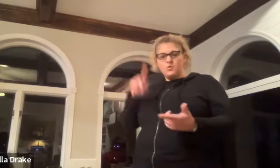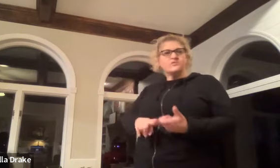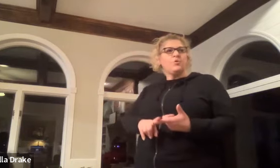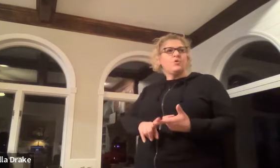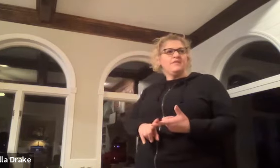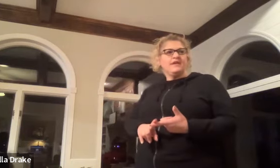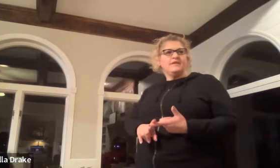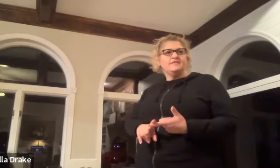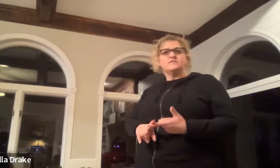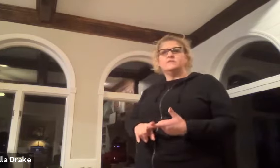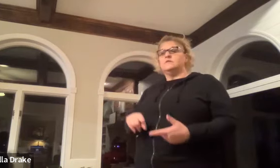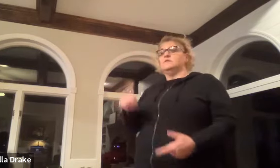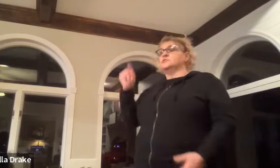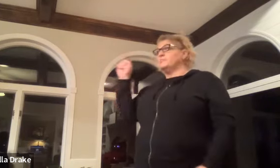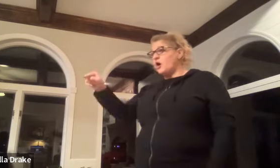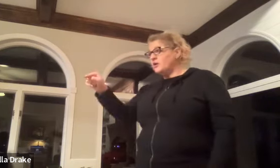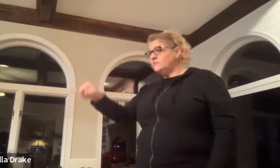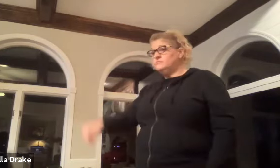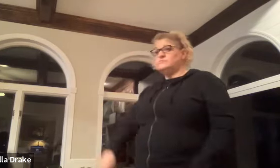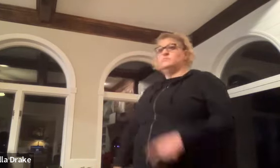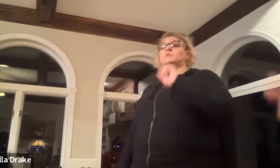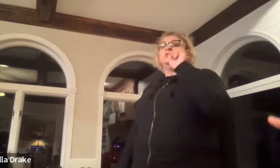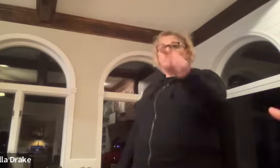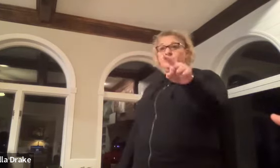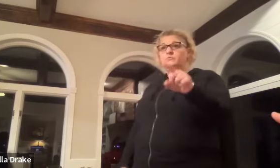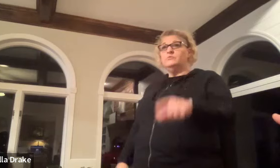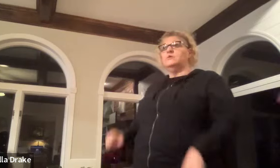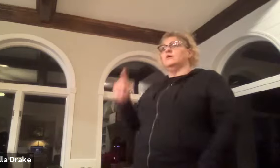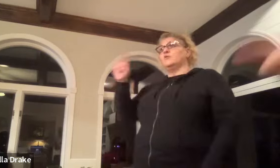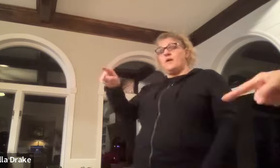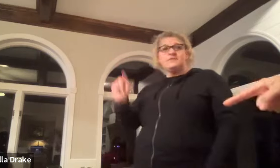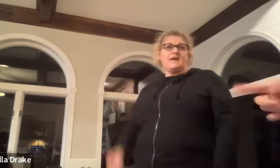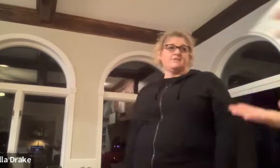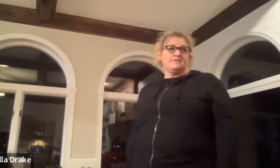most important thing is tomorrow you grandma's house